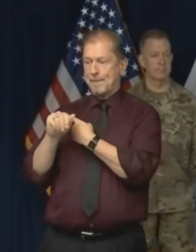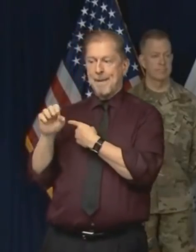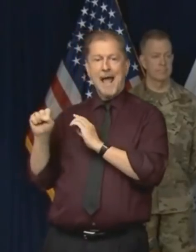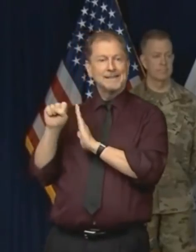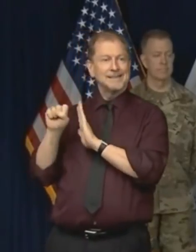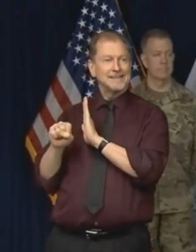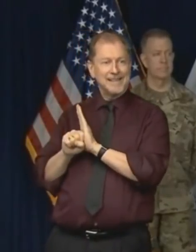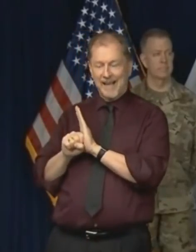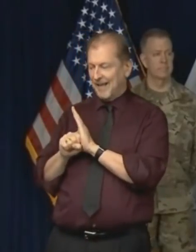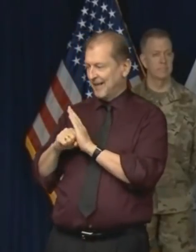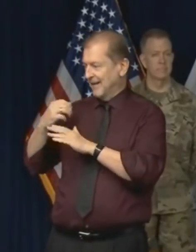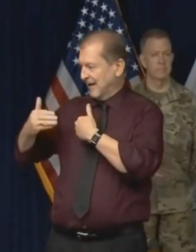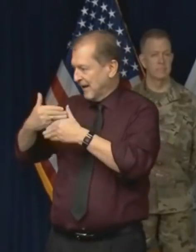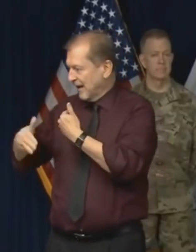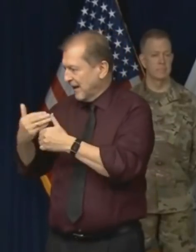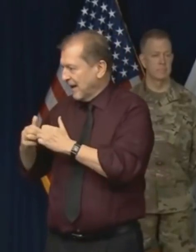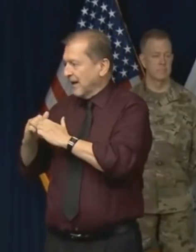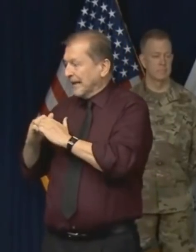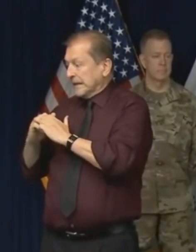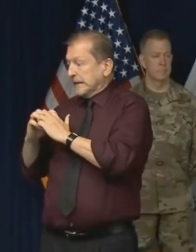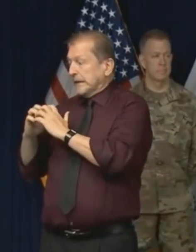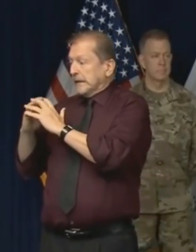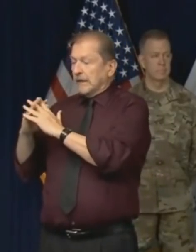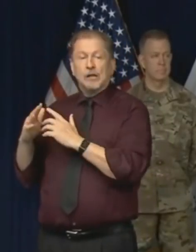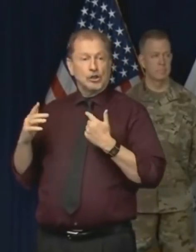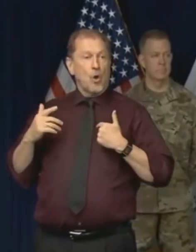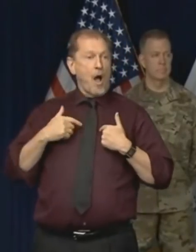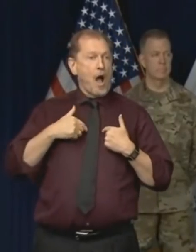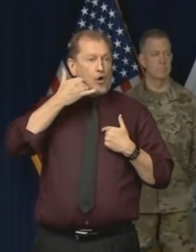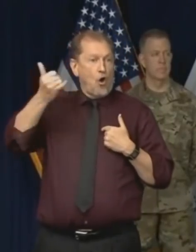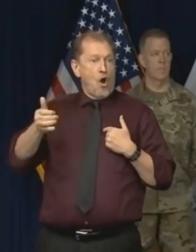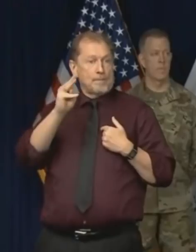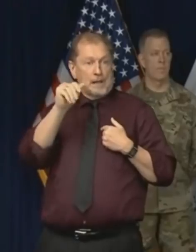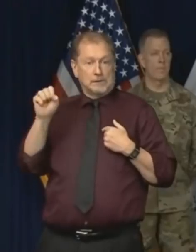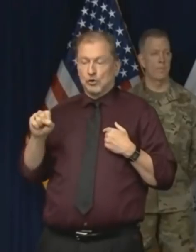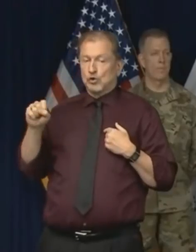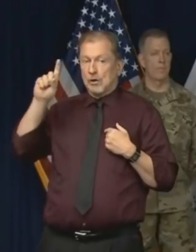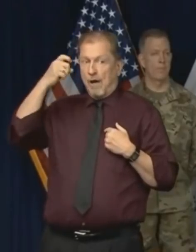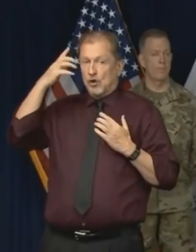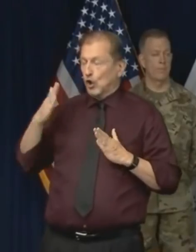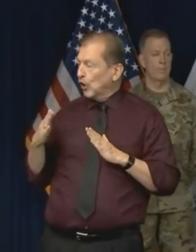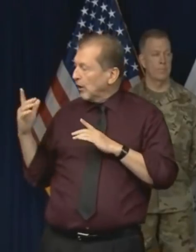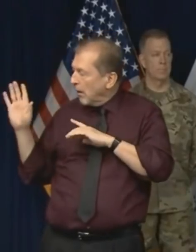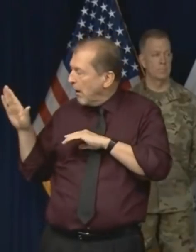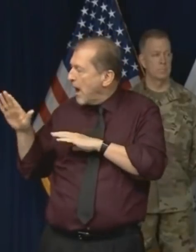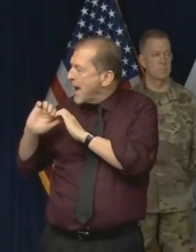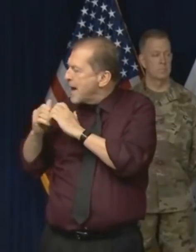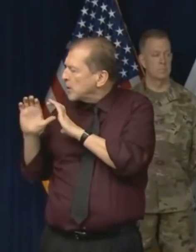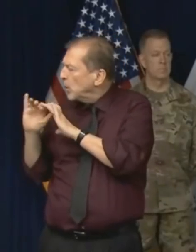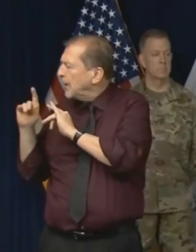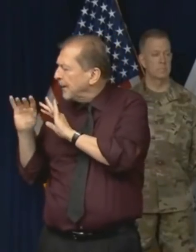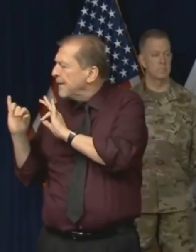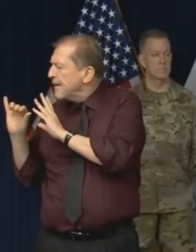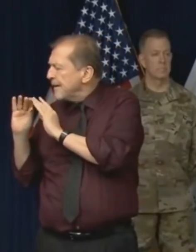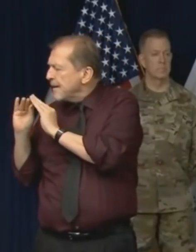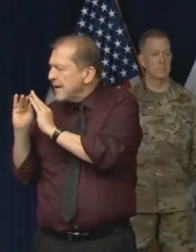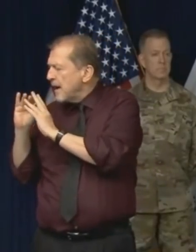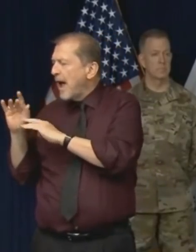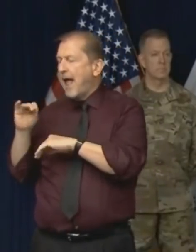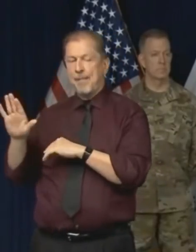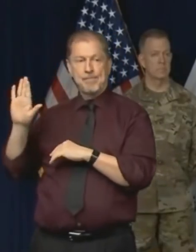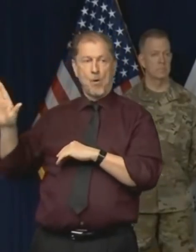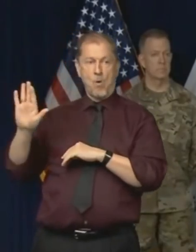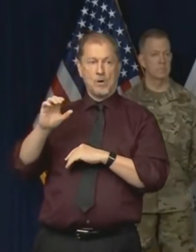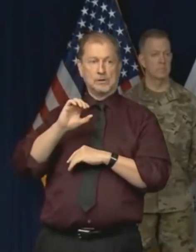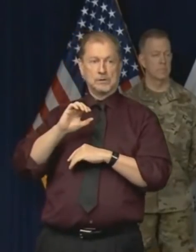that's something that I've been in direct contact with, not only the governor of Massachusetts about, but also with the people who are actually putting that program together,